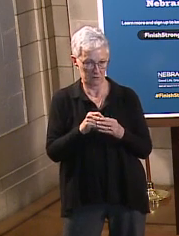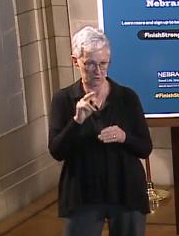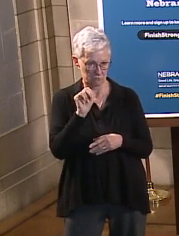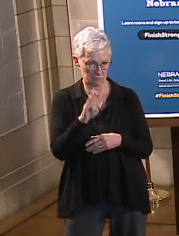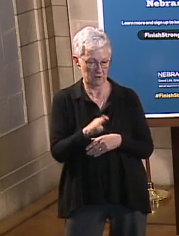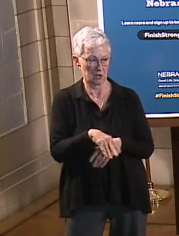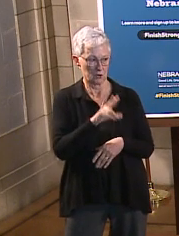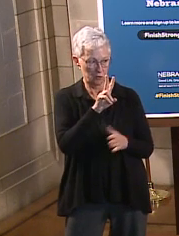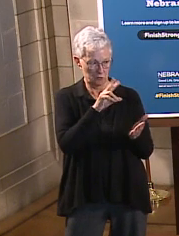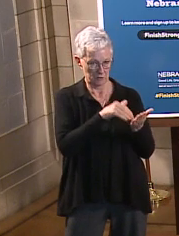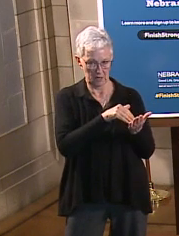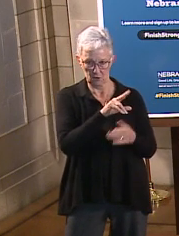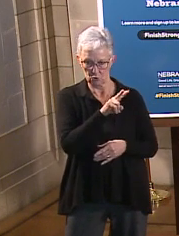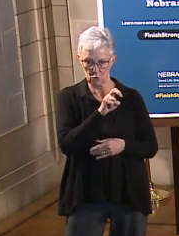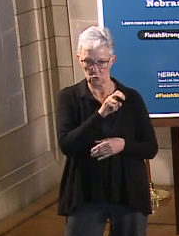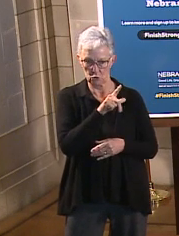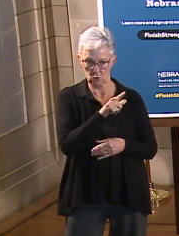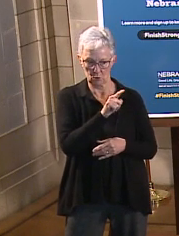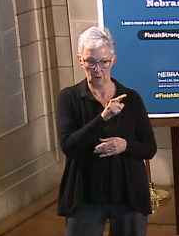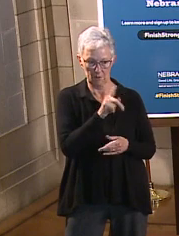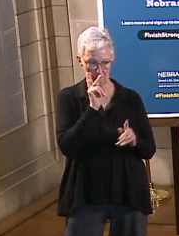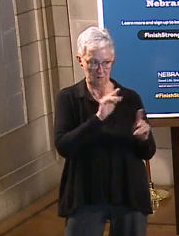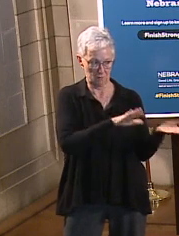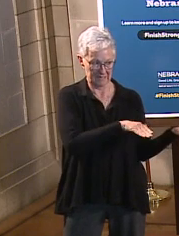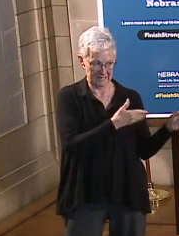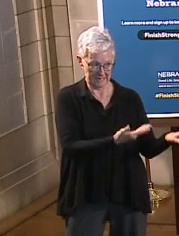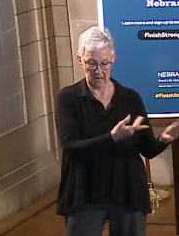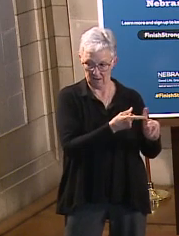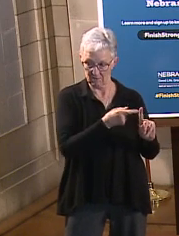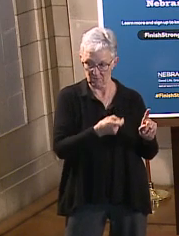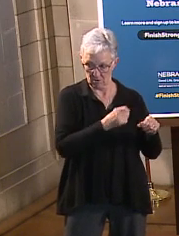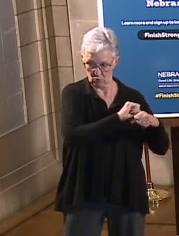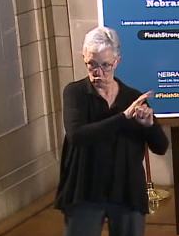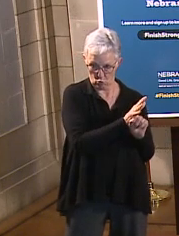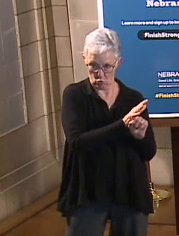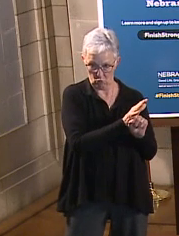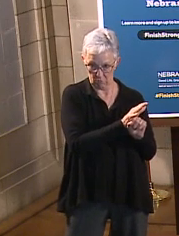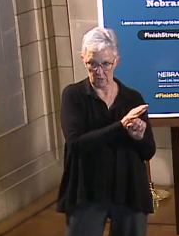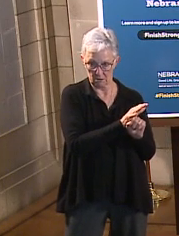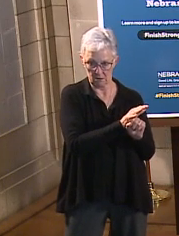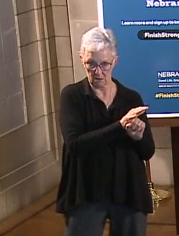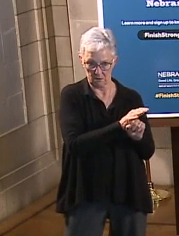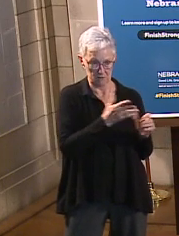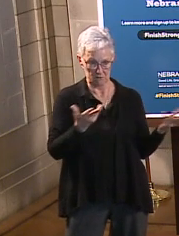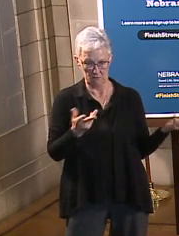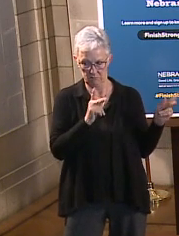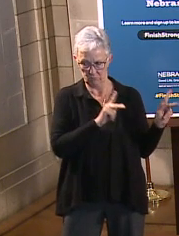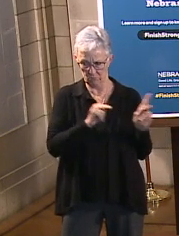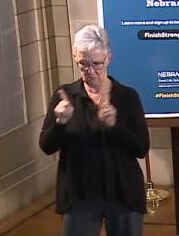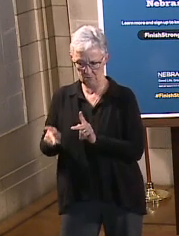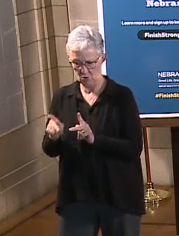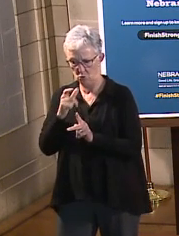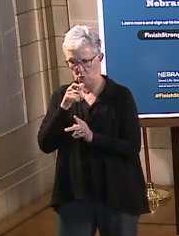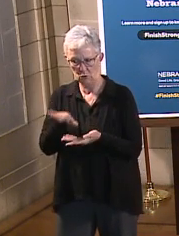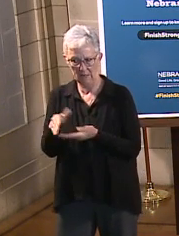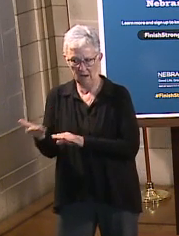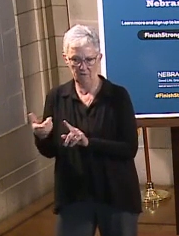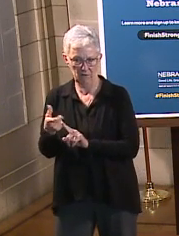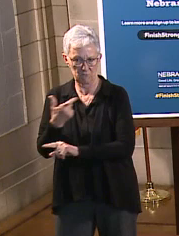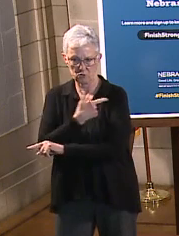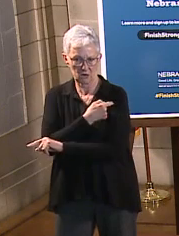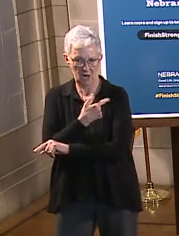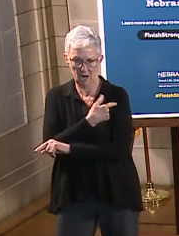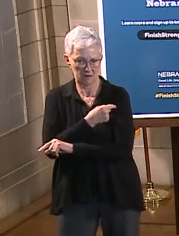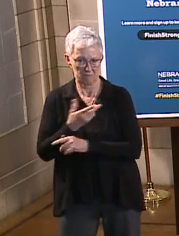,221 have died from COVID. So our case fatality, so those who pass away after